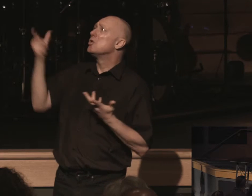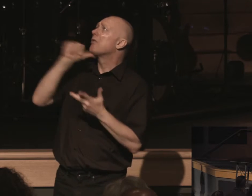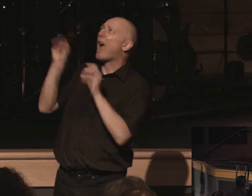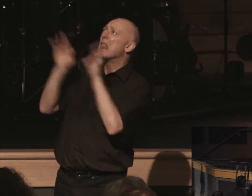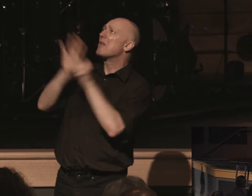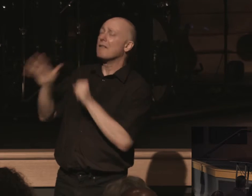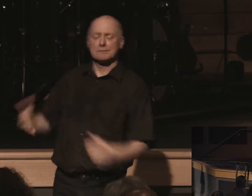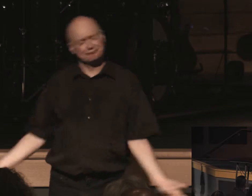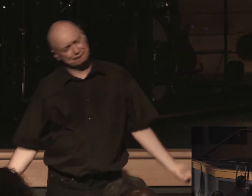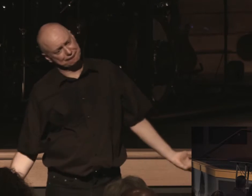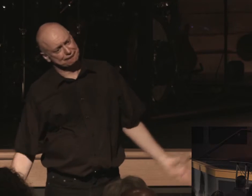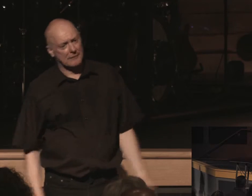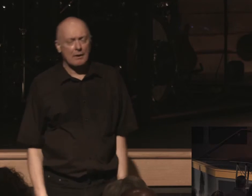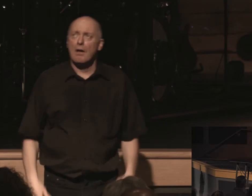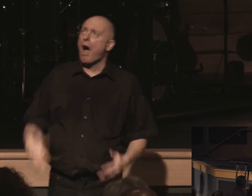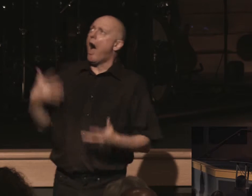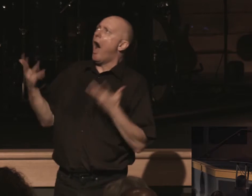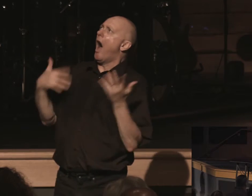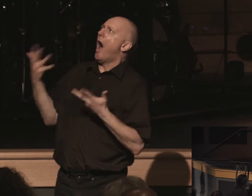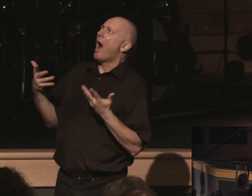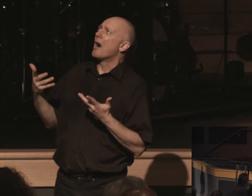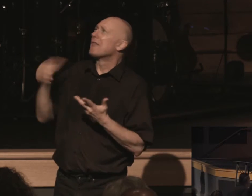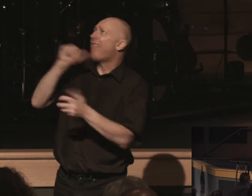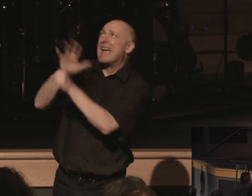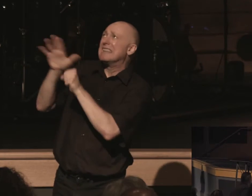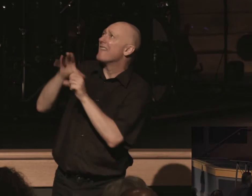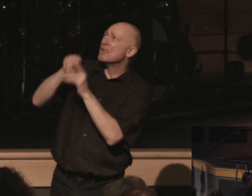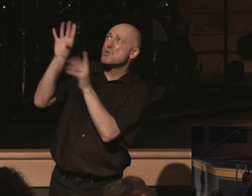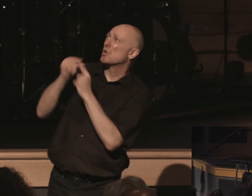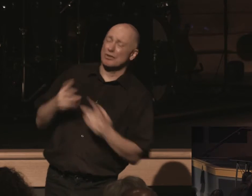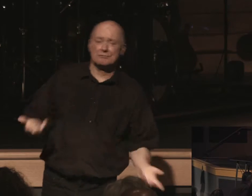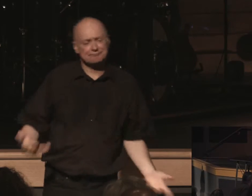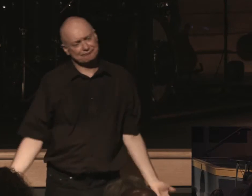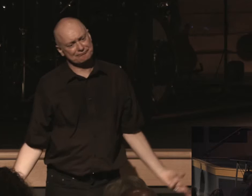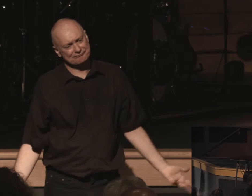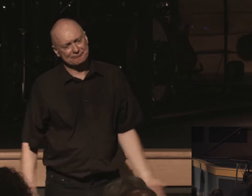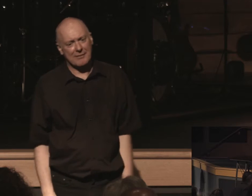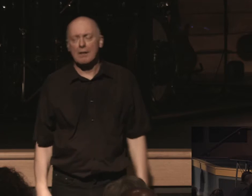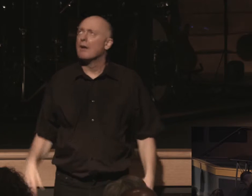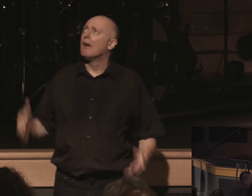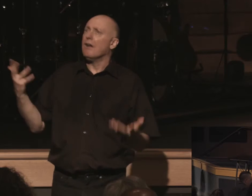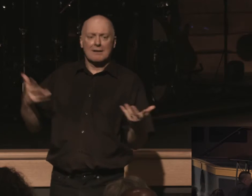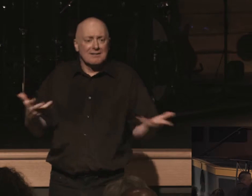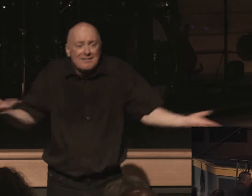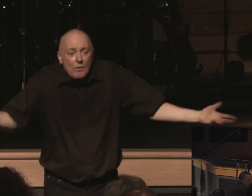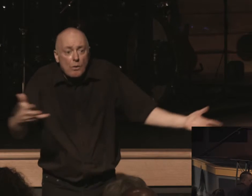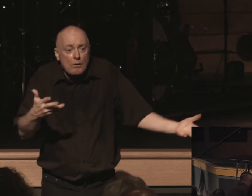oh i don't think you had enough there i don't i think what what are they really going to say